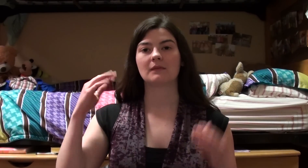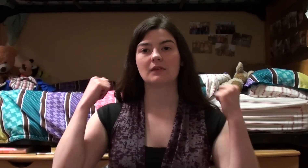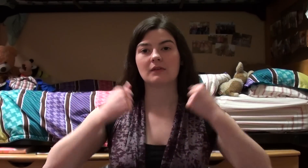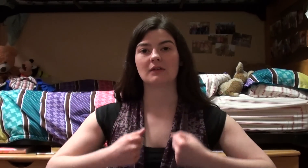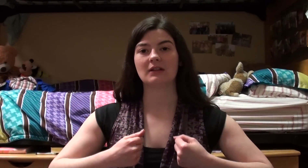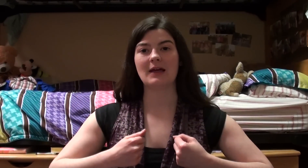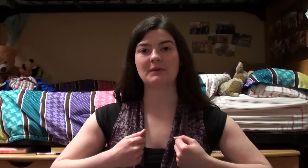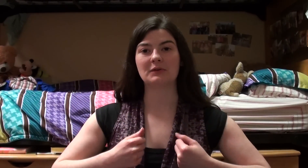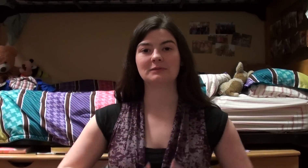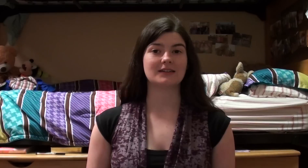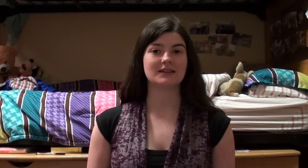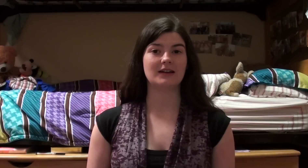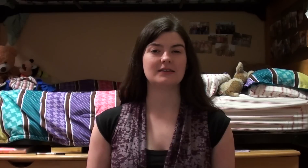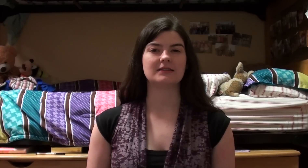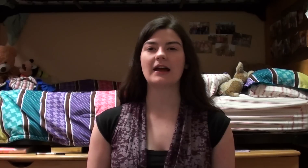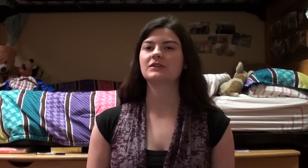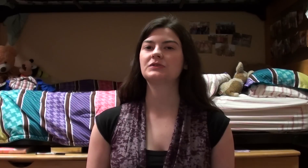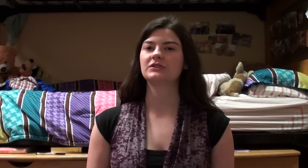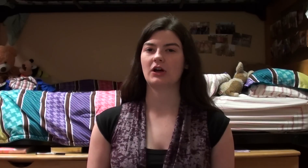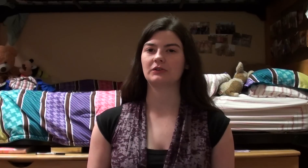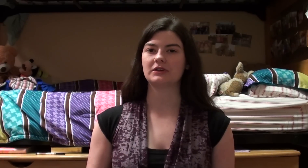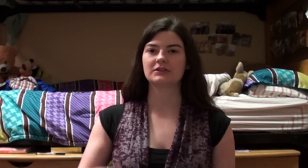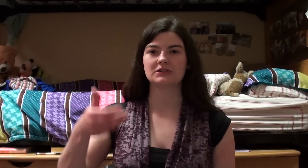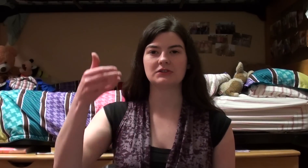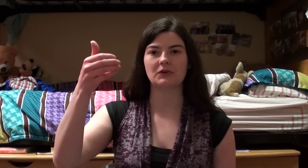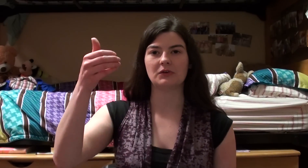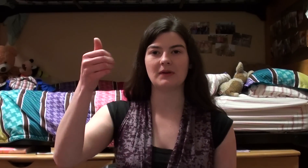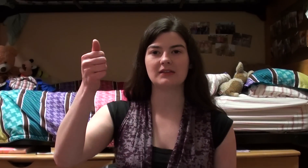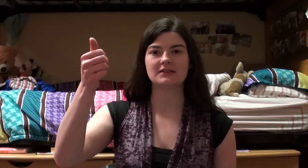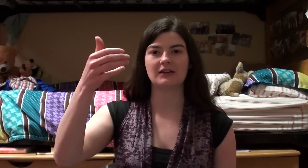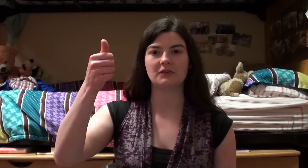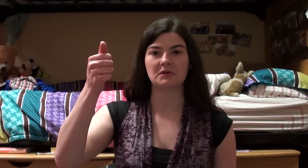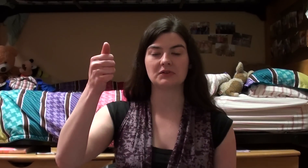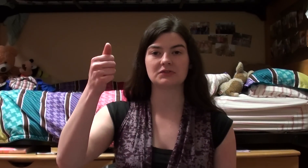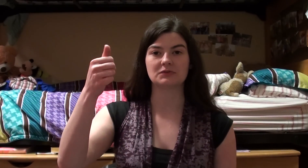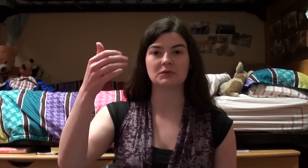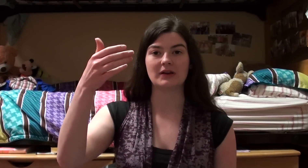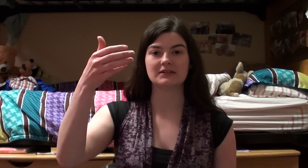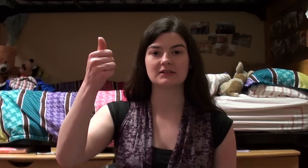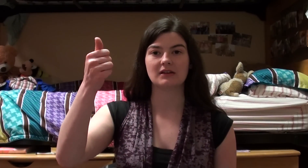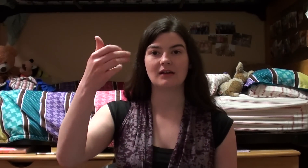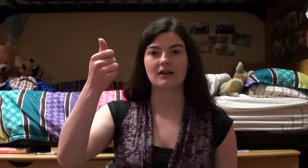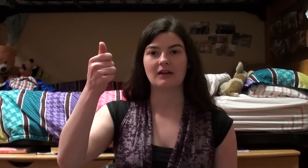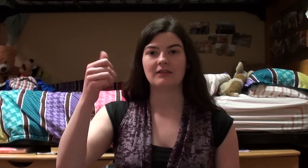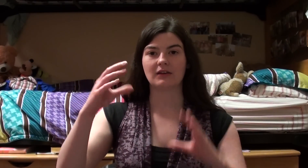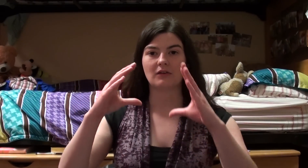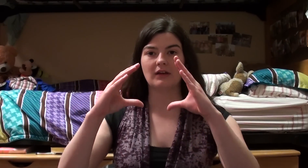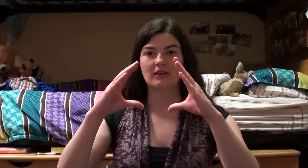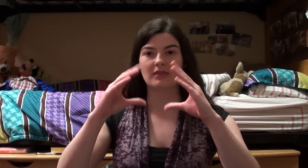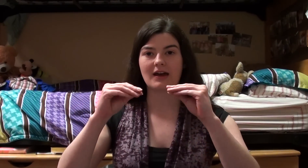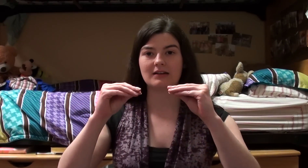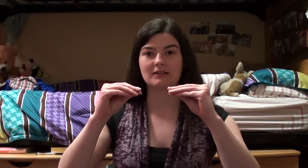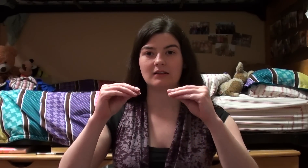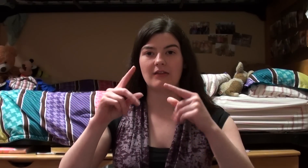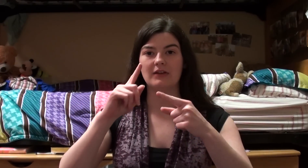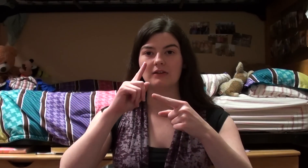So, lab coat. Second sign is lactose intolerance. So you make the sign for milk, so twice. Then go like that, and then,